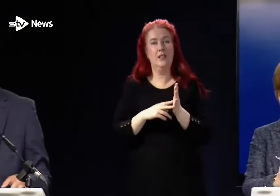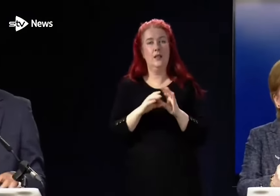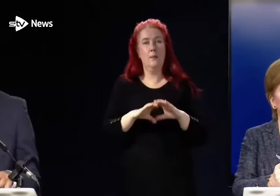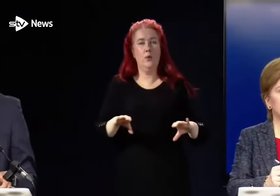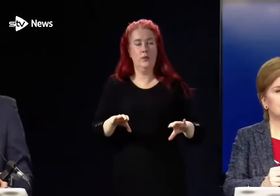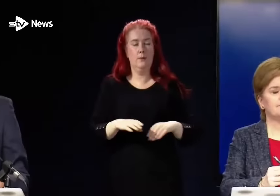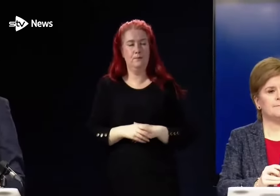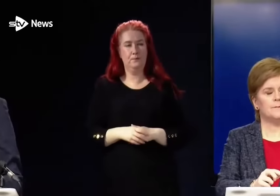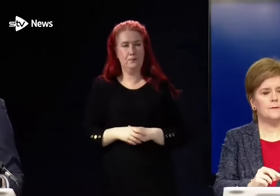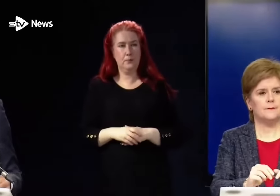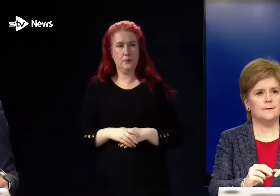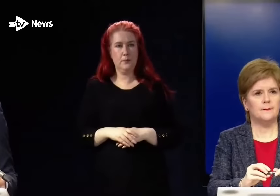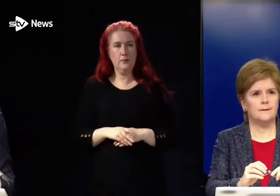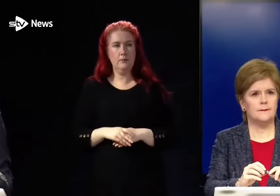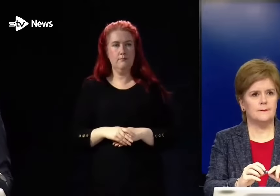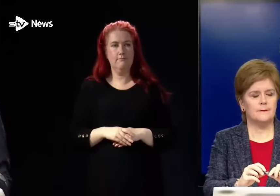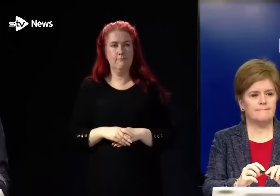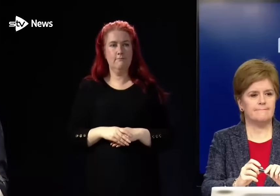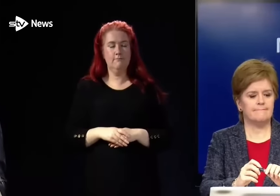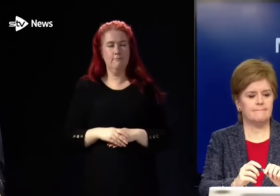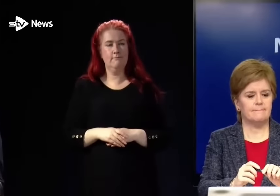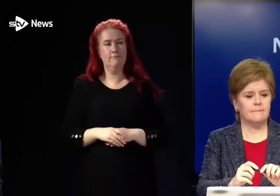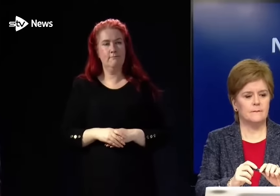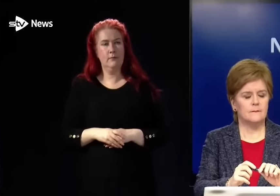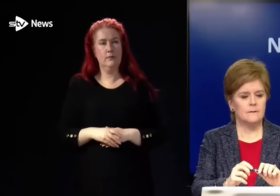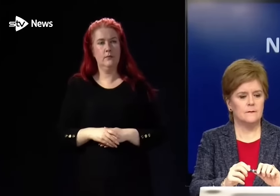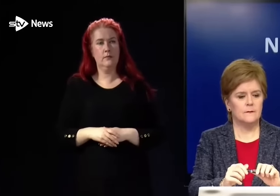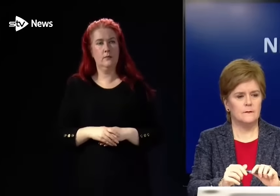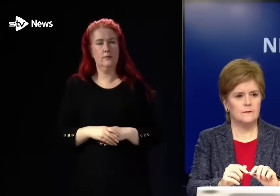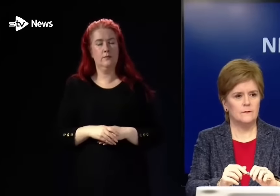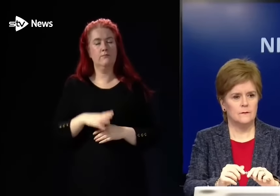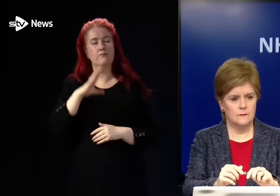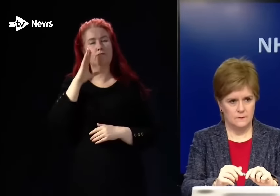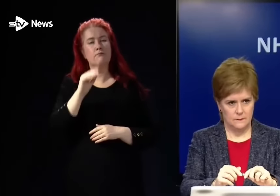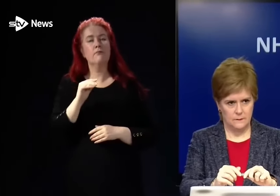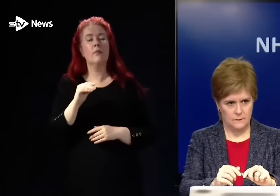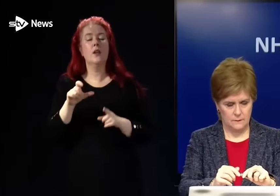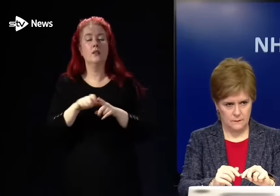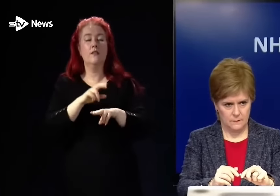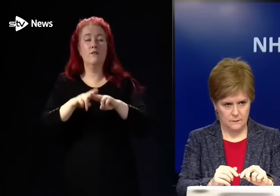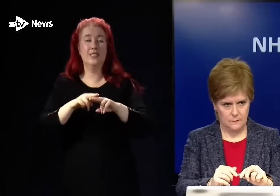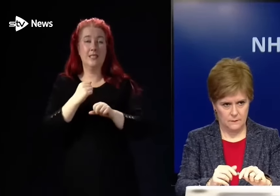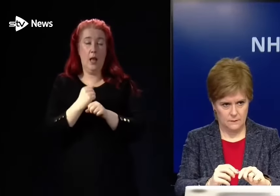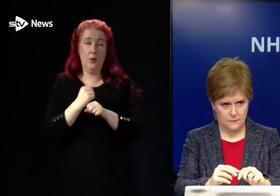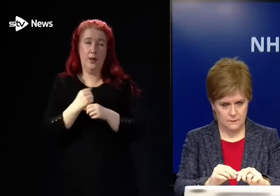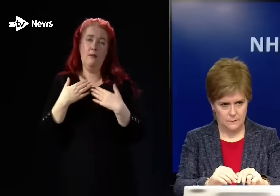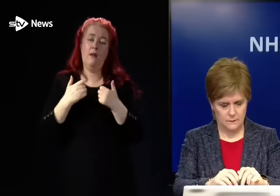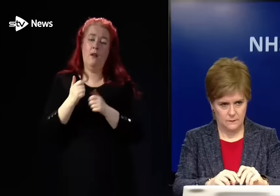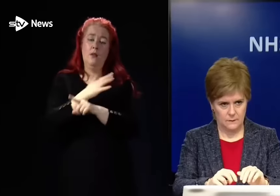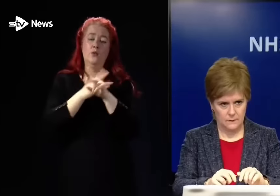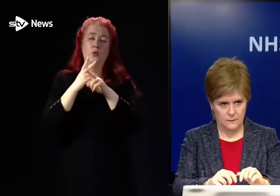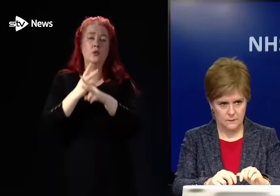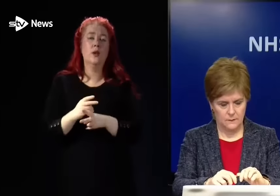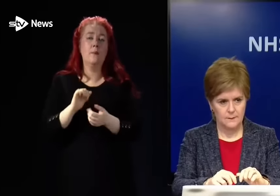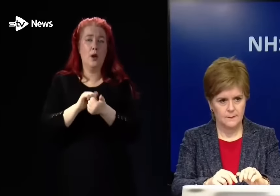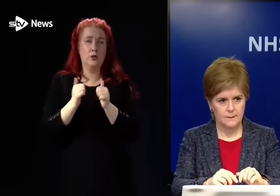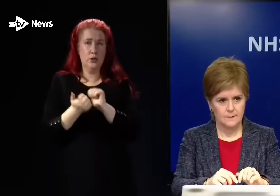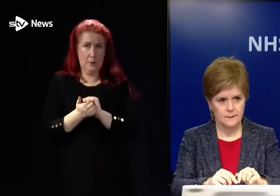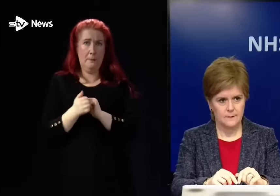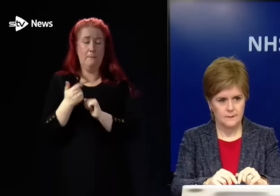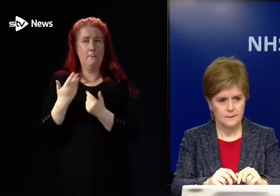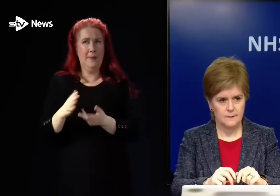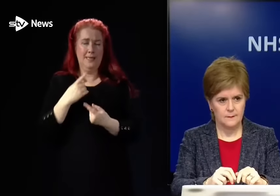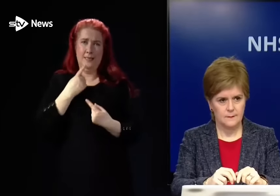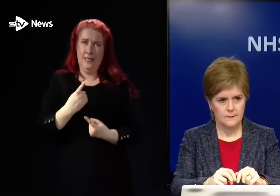Thank you, First Minister. First Minister, Dumfries and Galloway Health and Social Care Partnership have, in the last couple of days, spoken about